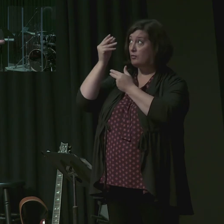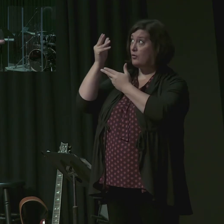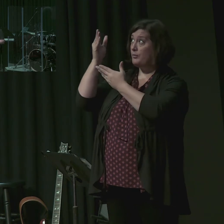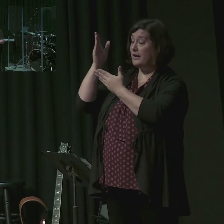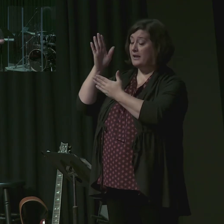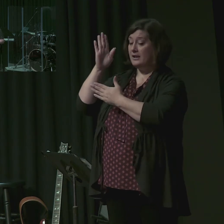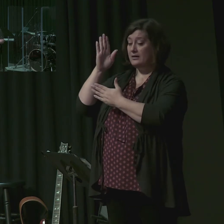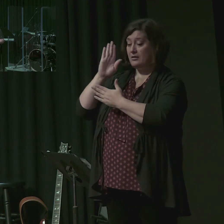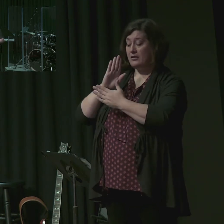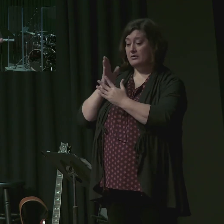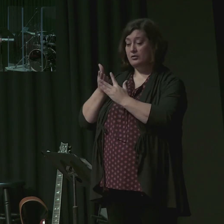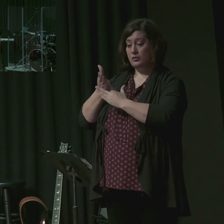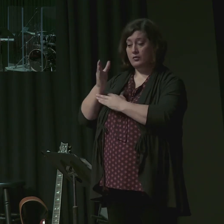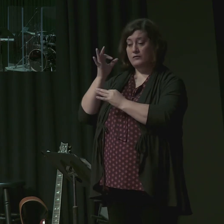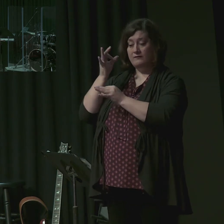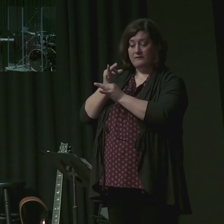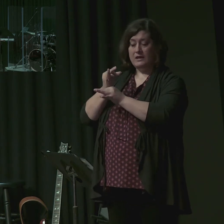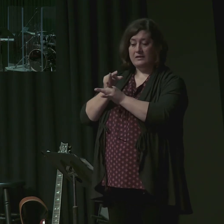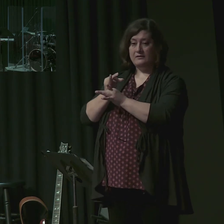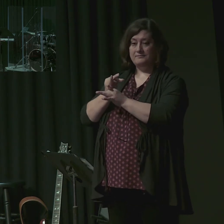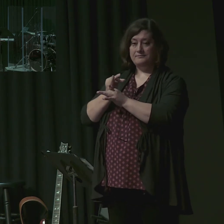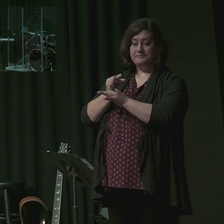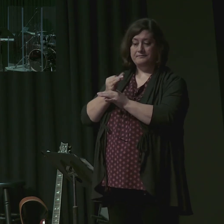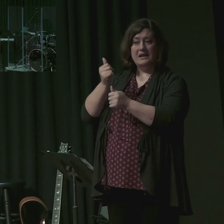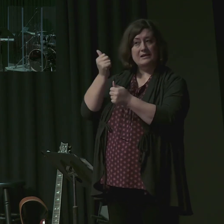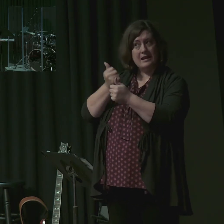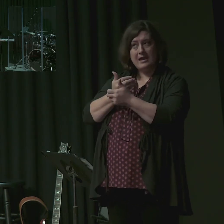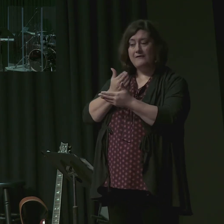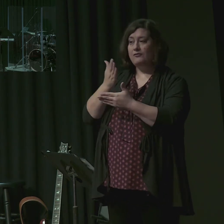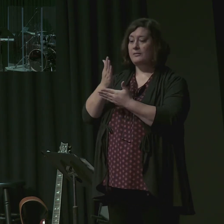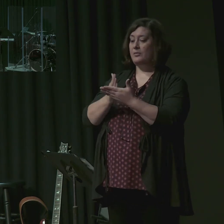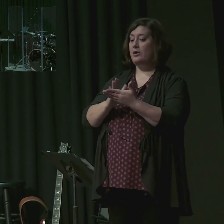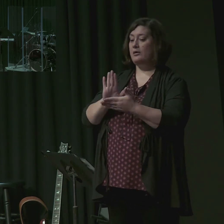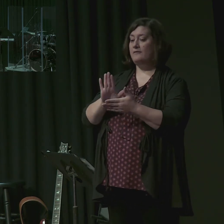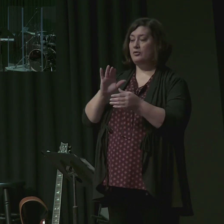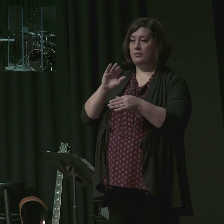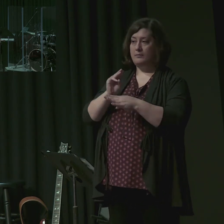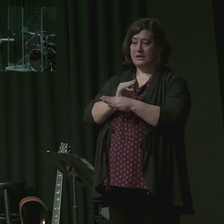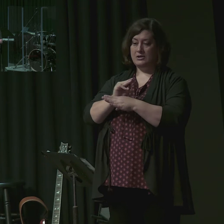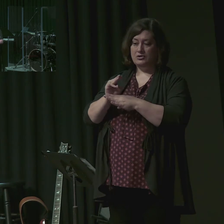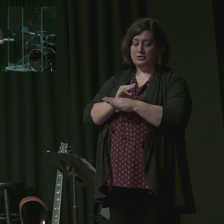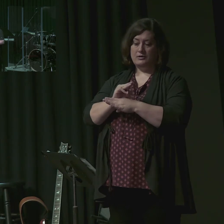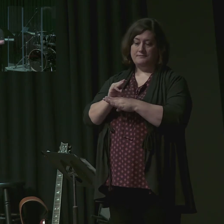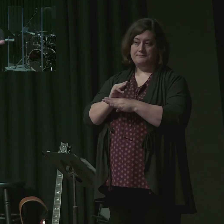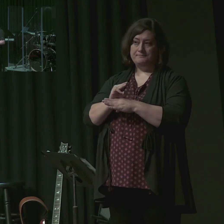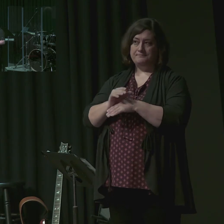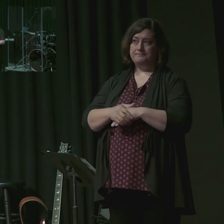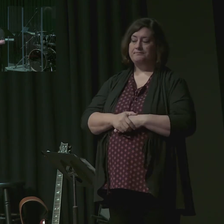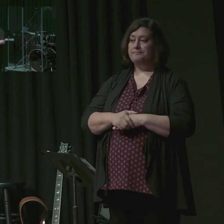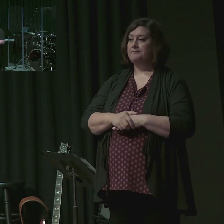grace-enabled obedience by faith in every aspect of your ministry among us.